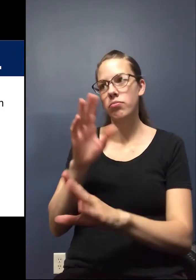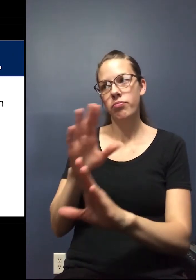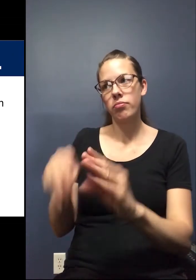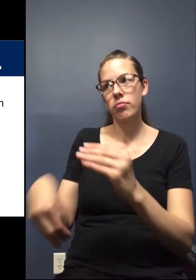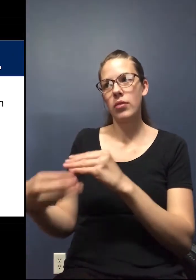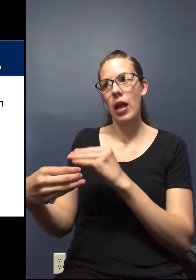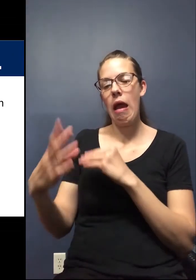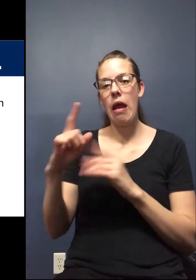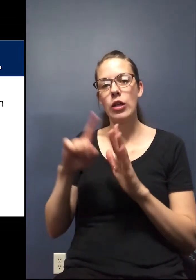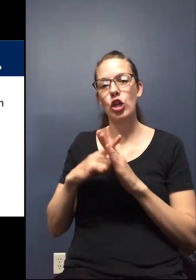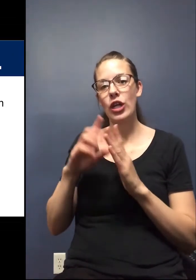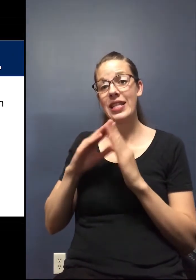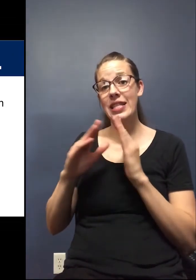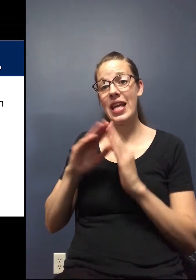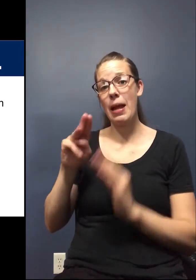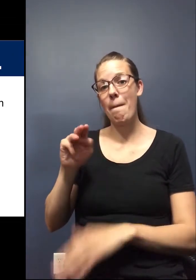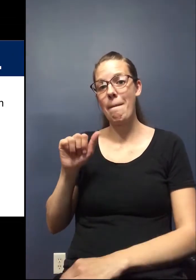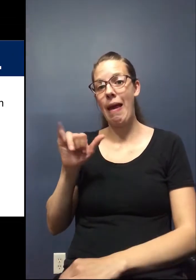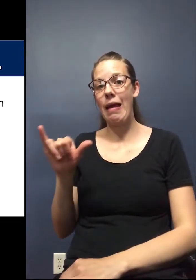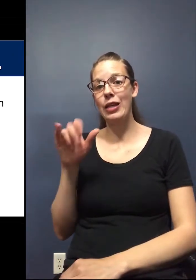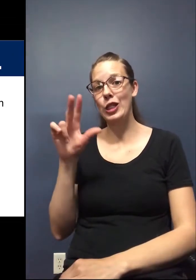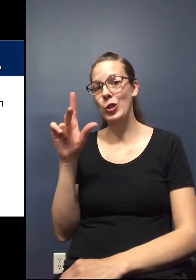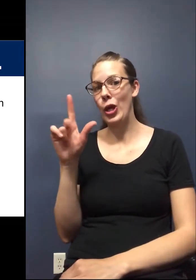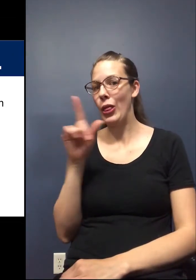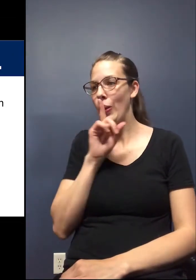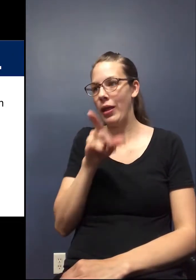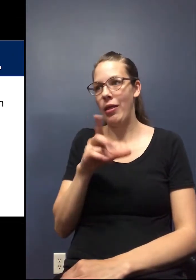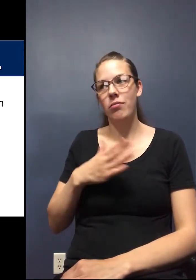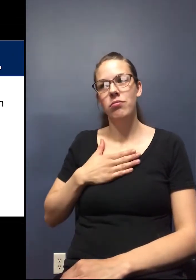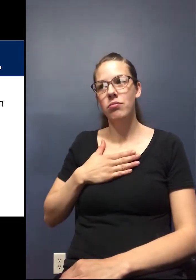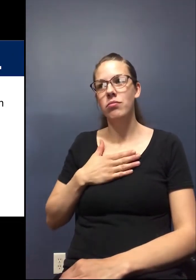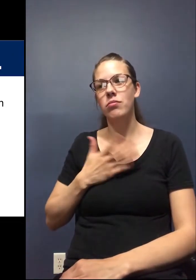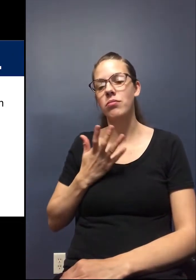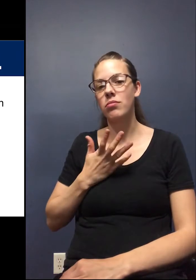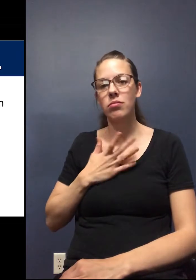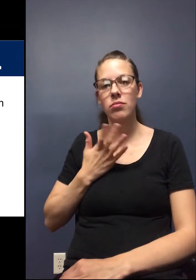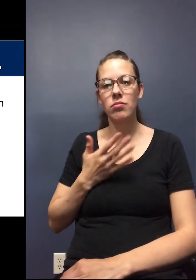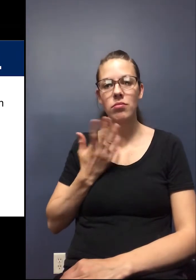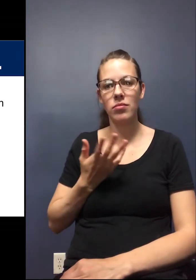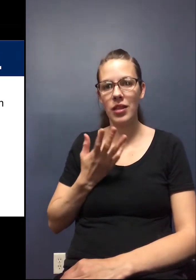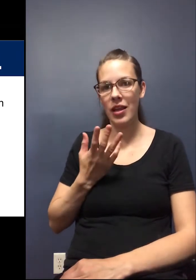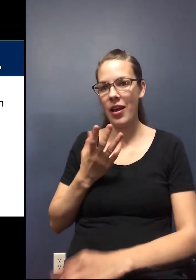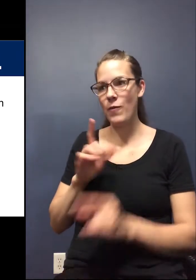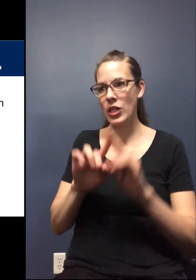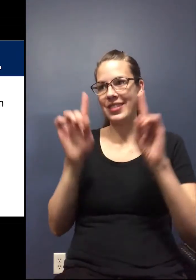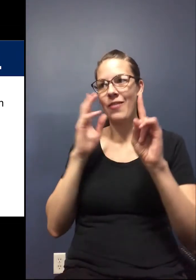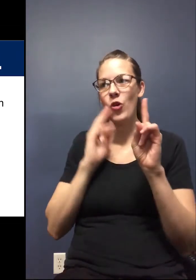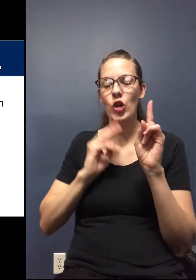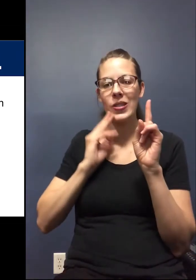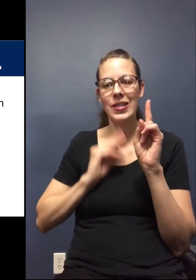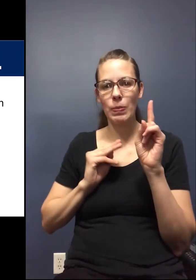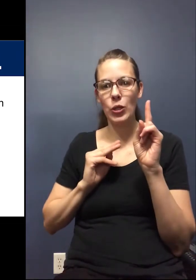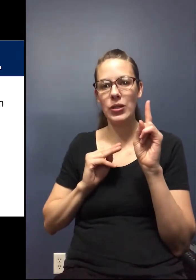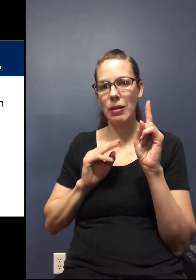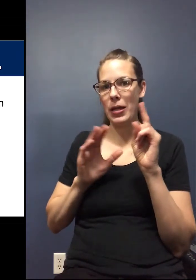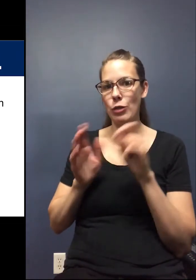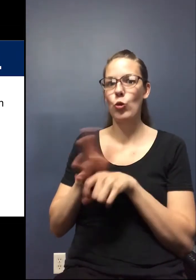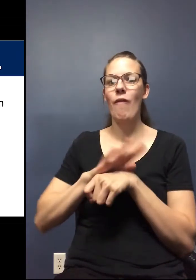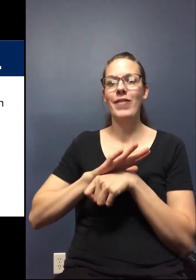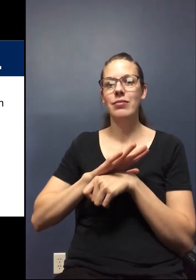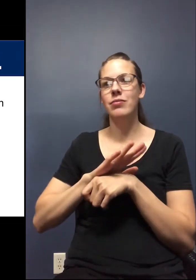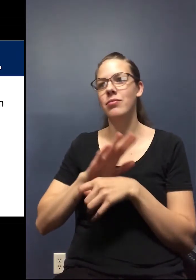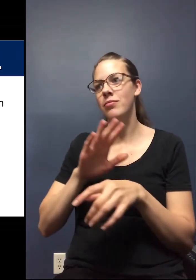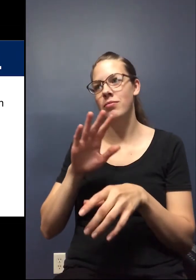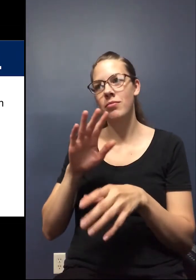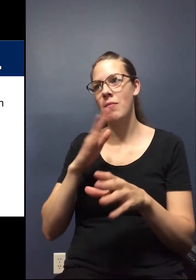I started at the city May 23rd. And so we really, I kind of have a different experience because COVID